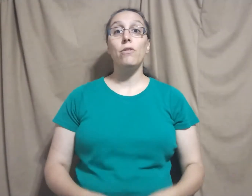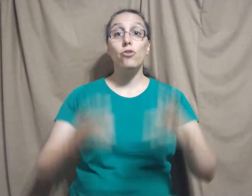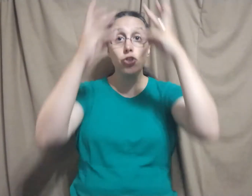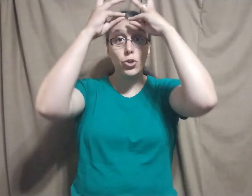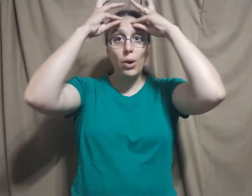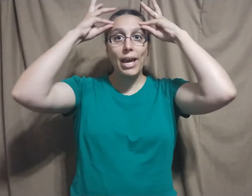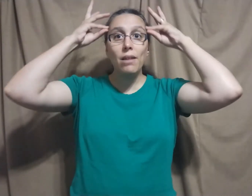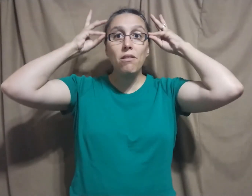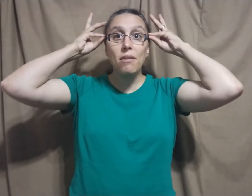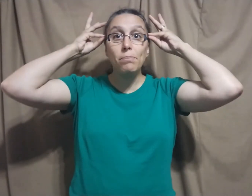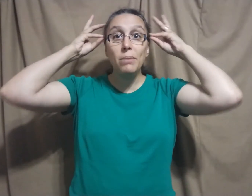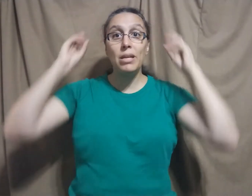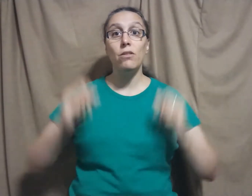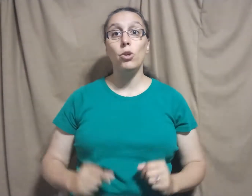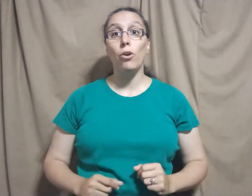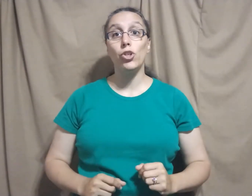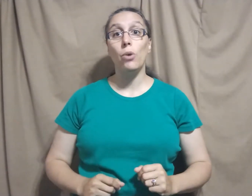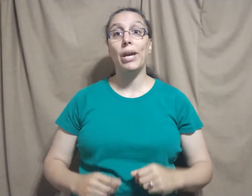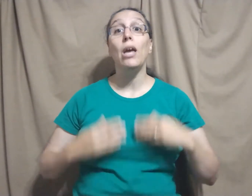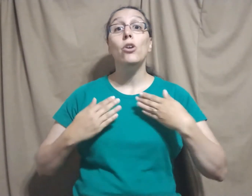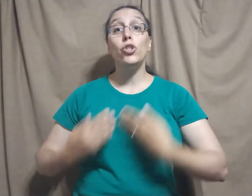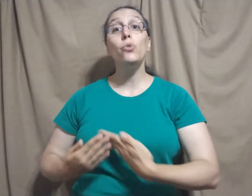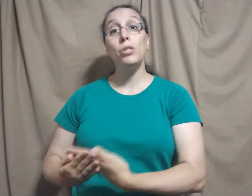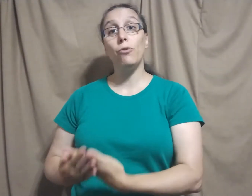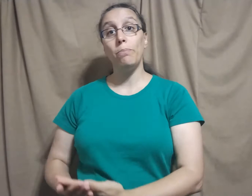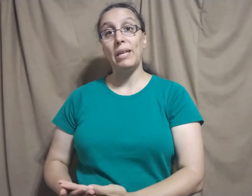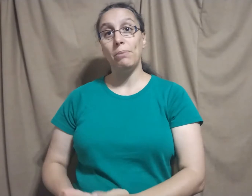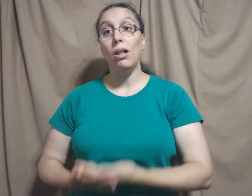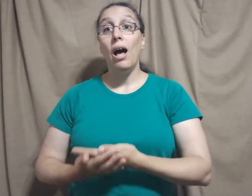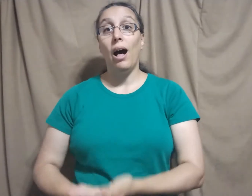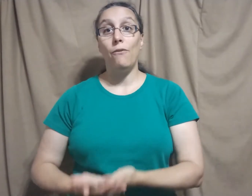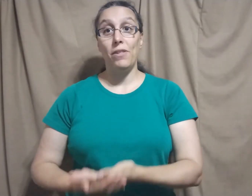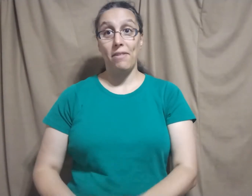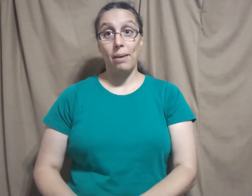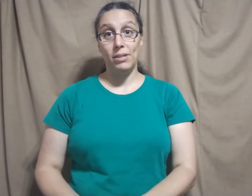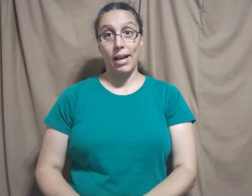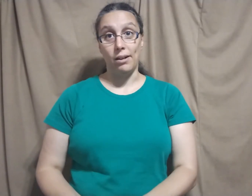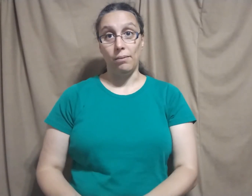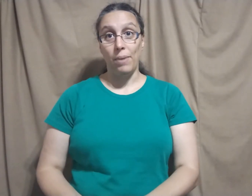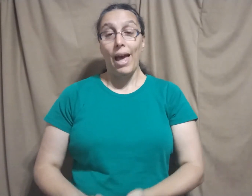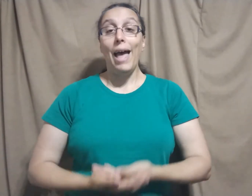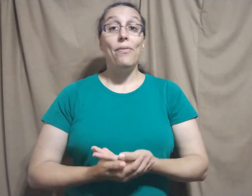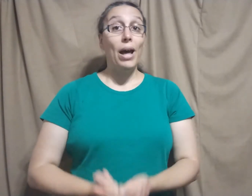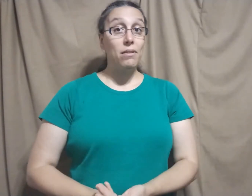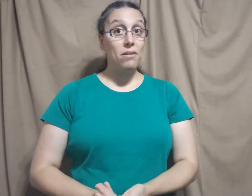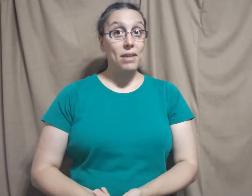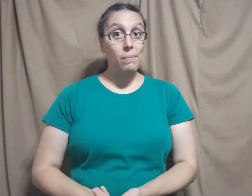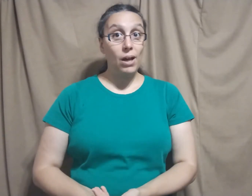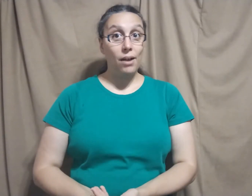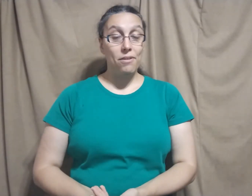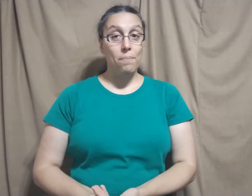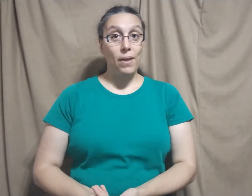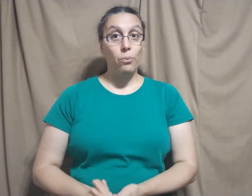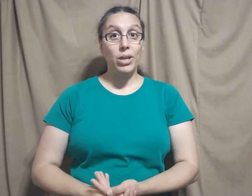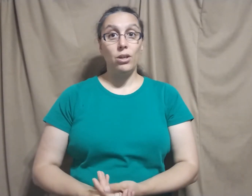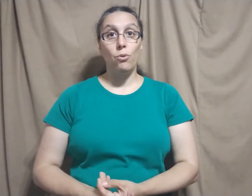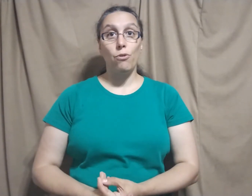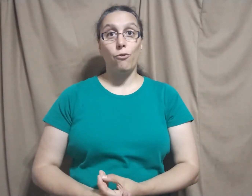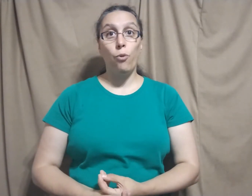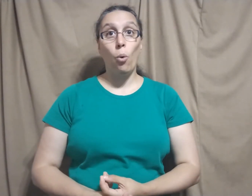two-hands simply means you are showing two different people of the same title. And that is the same concept that we use for